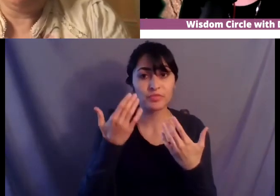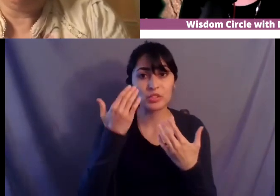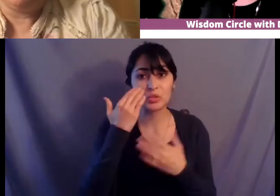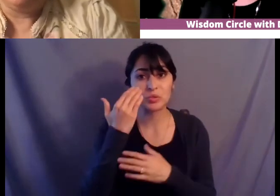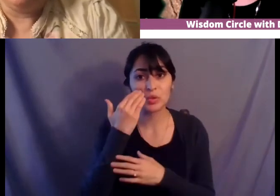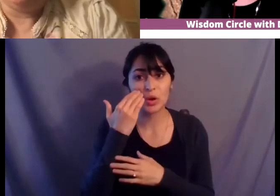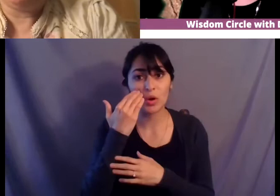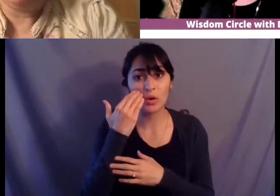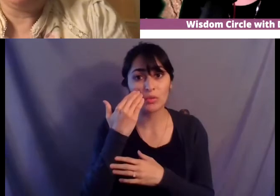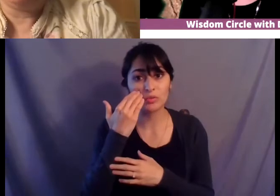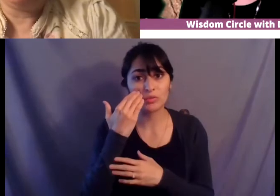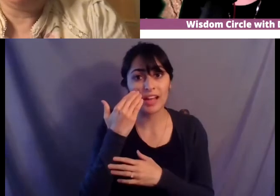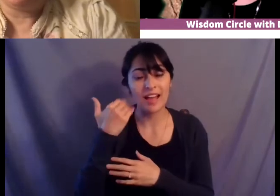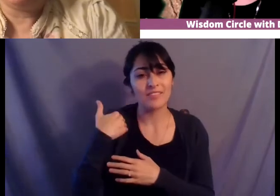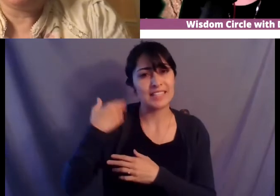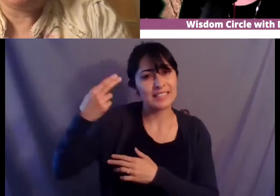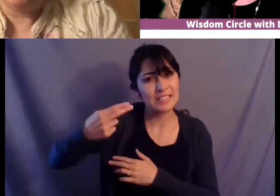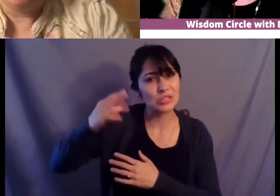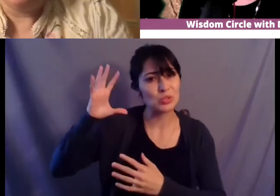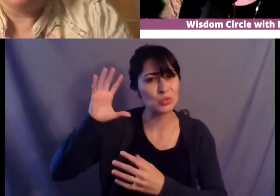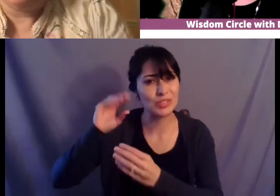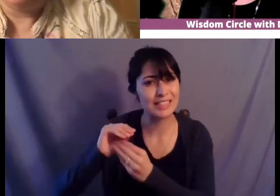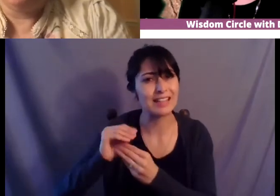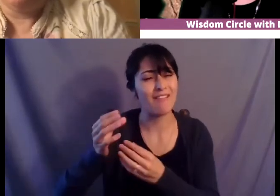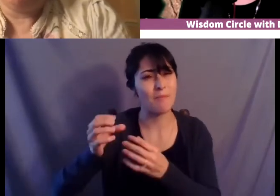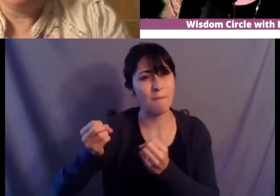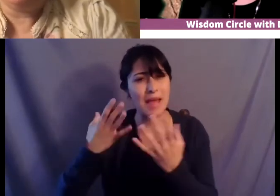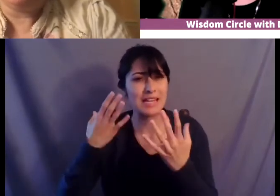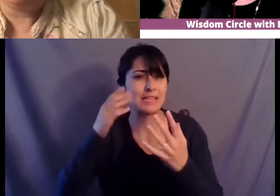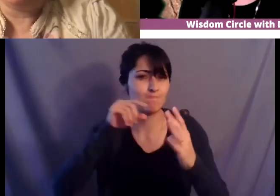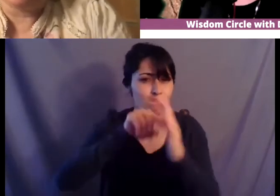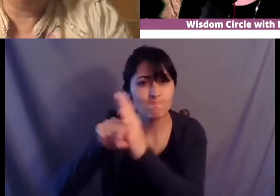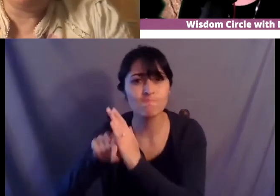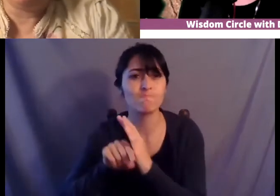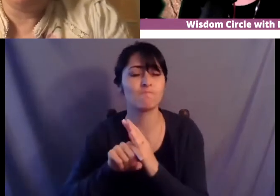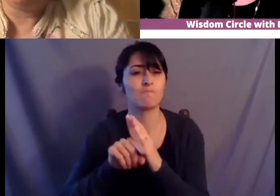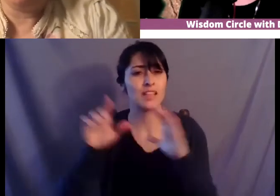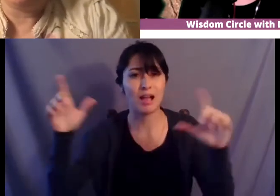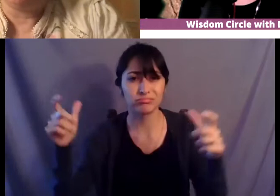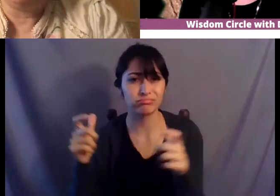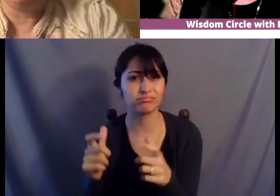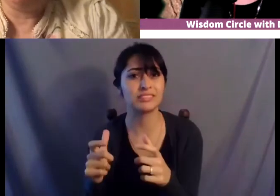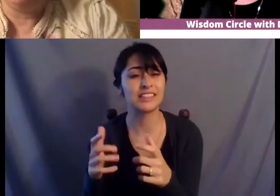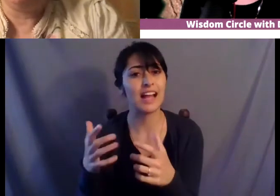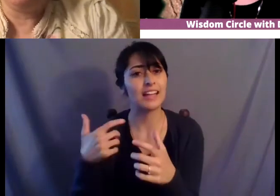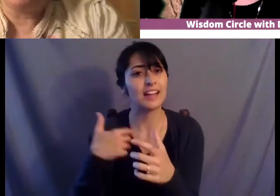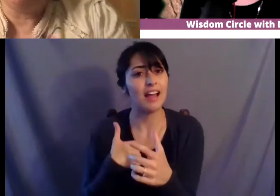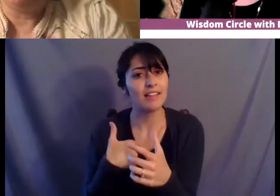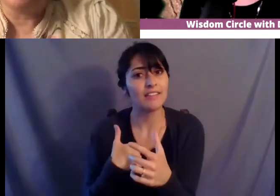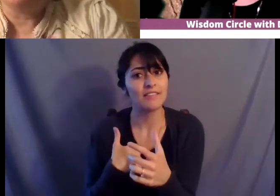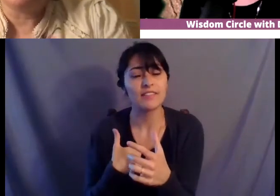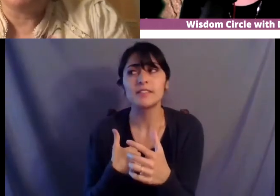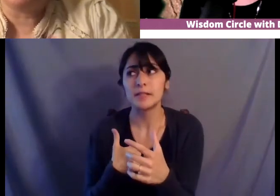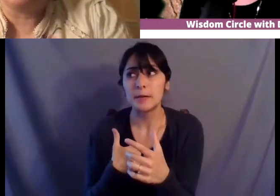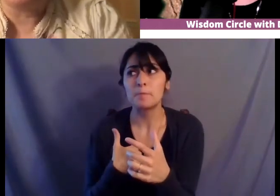um histories and histories of erasure that um there is and i've always taken this really carefully really very